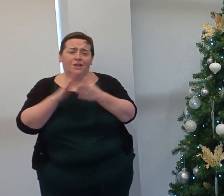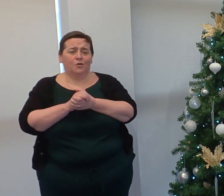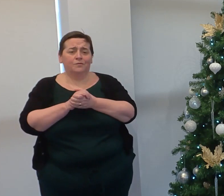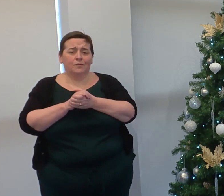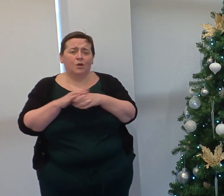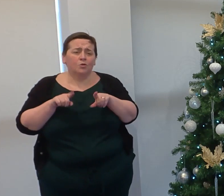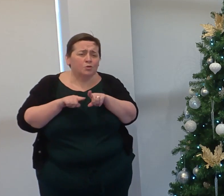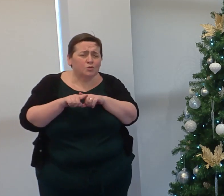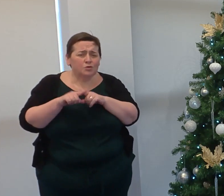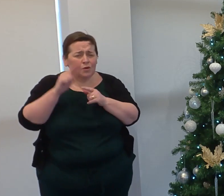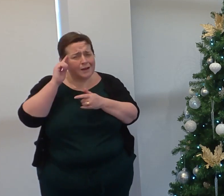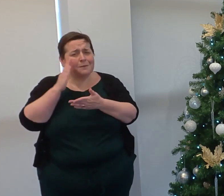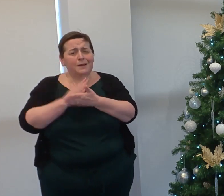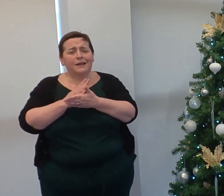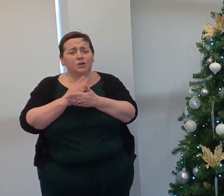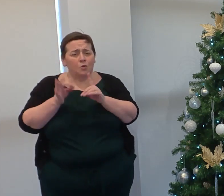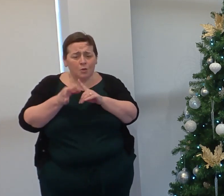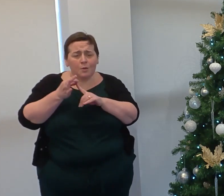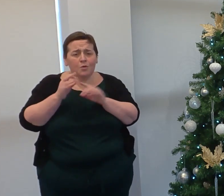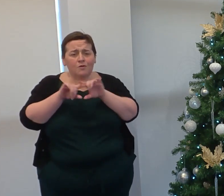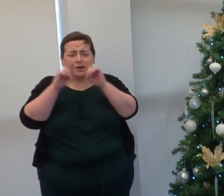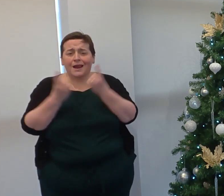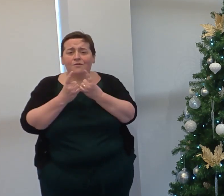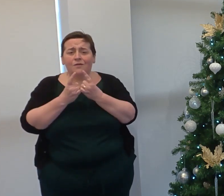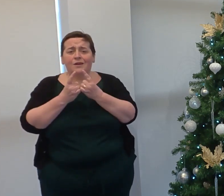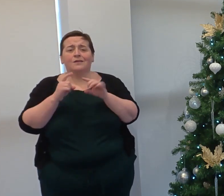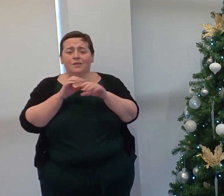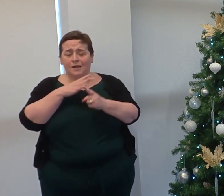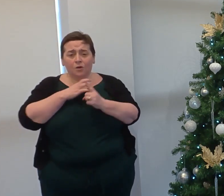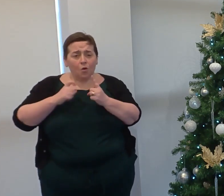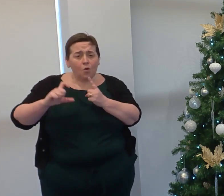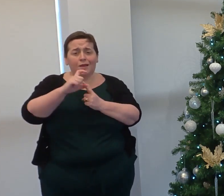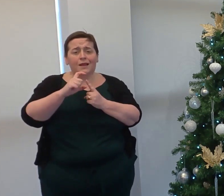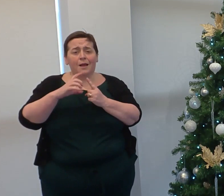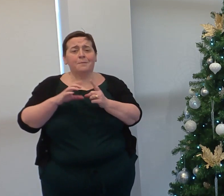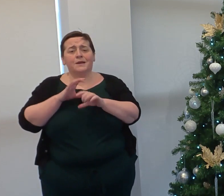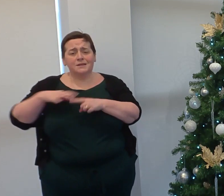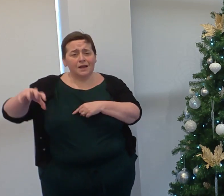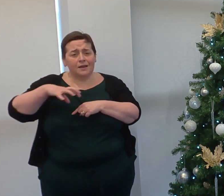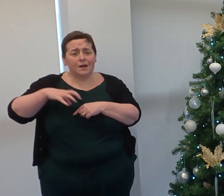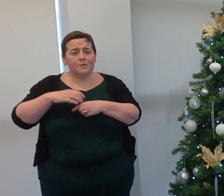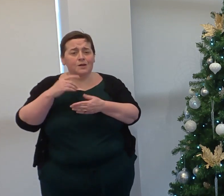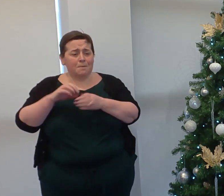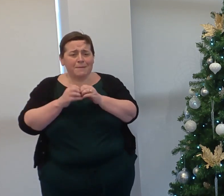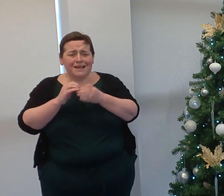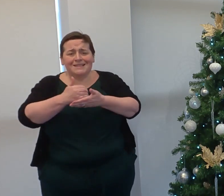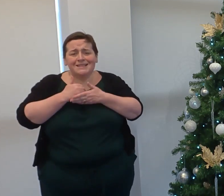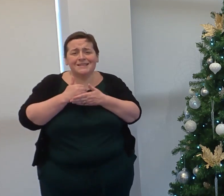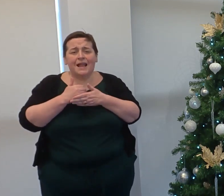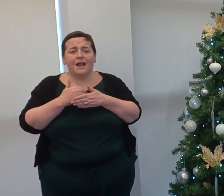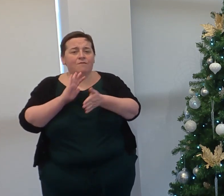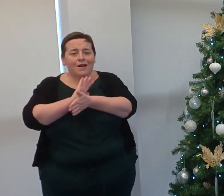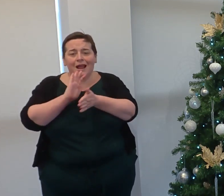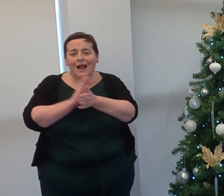strive to maintain and improve our facilities on campus for all to enjoy. To create a safe, functional and vibrant